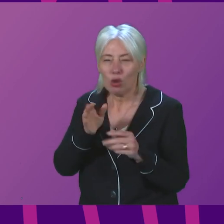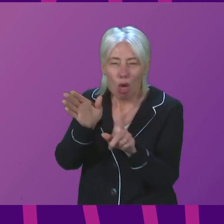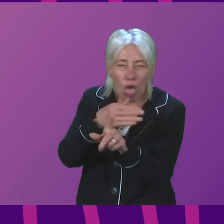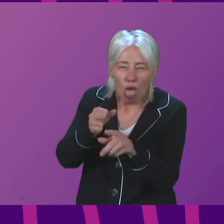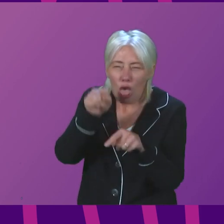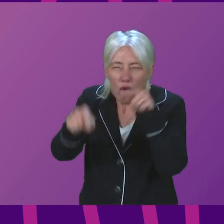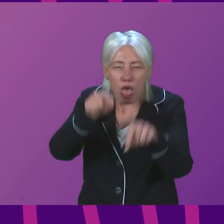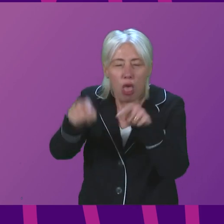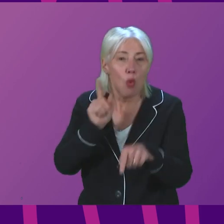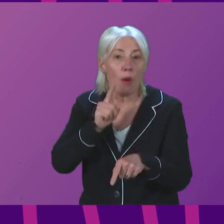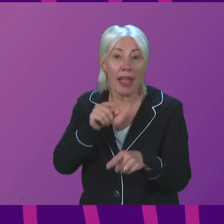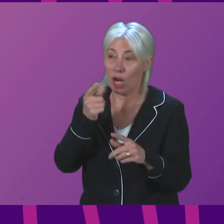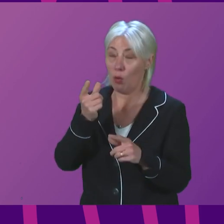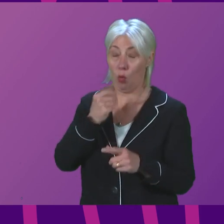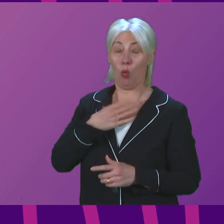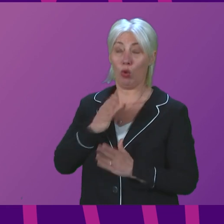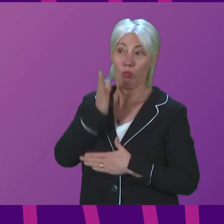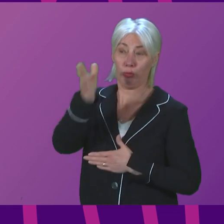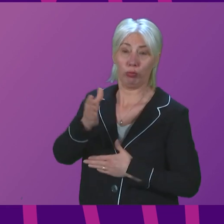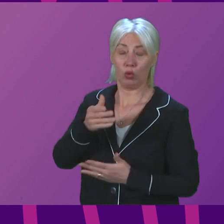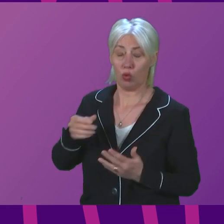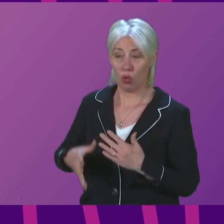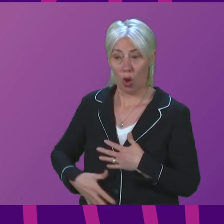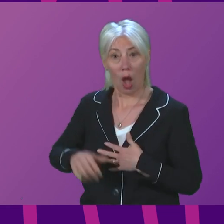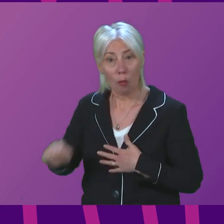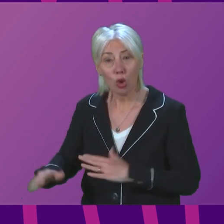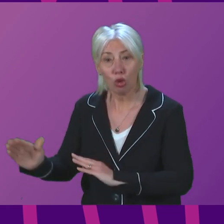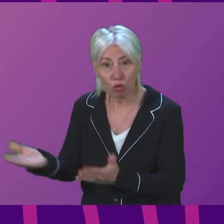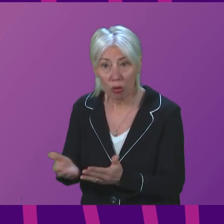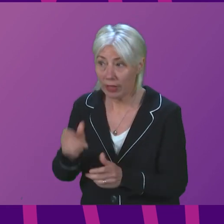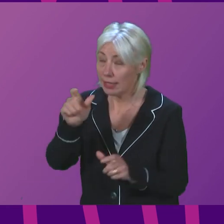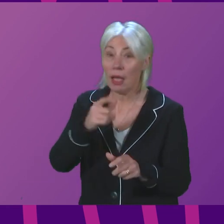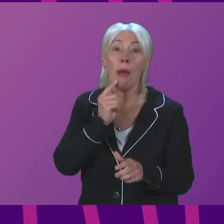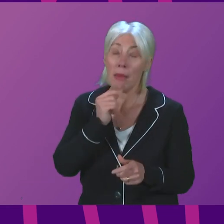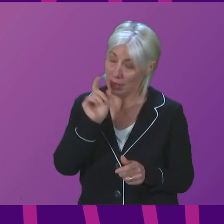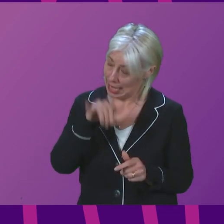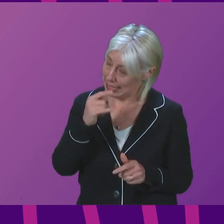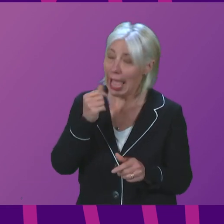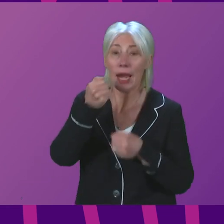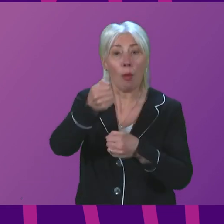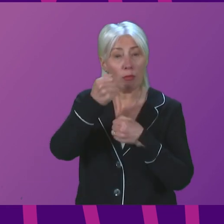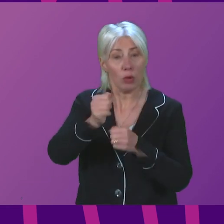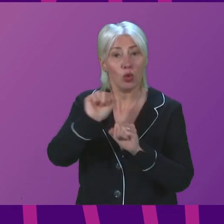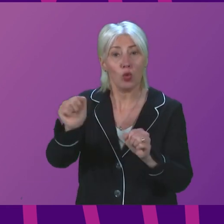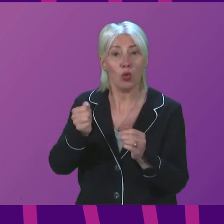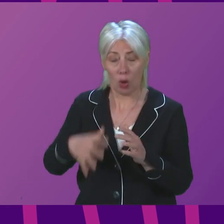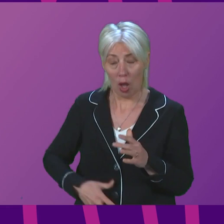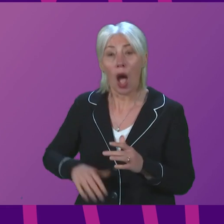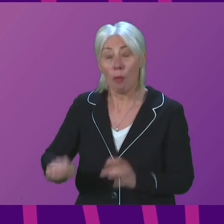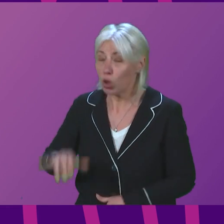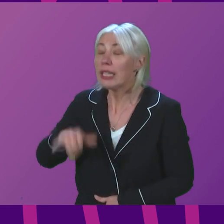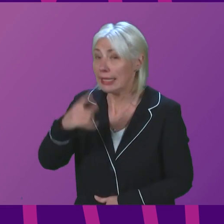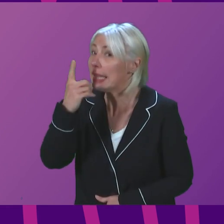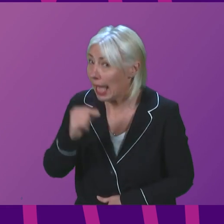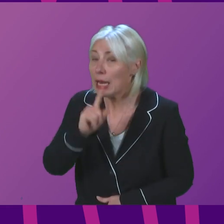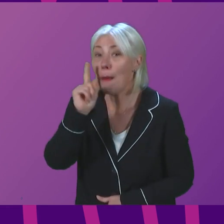as they choose to access abortion services. People, of course, have a right to protest against abortion, but they should do that